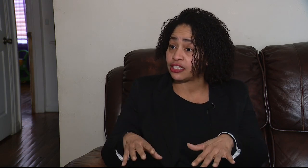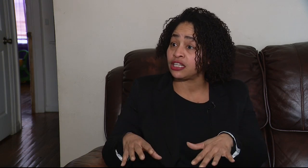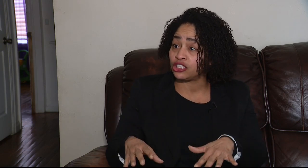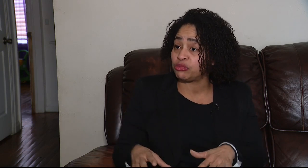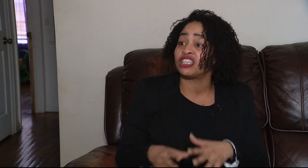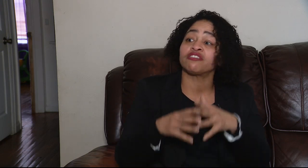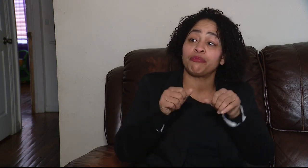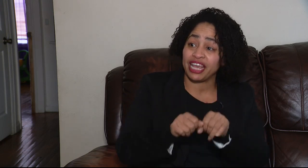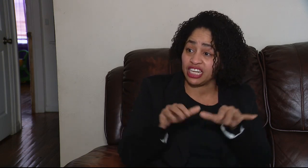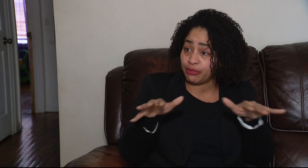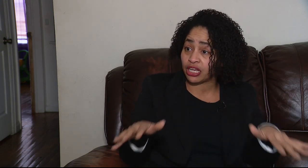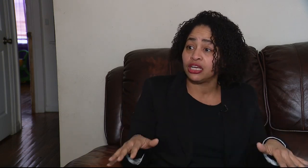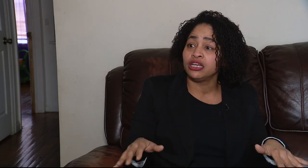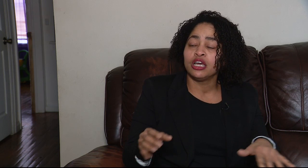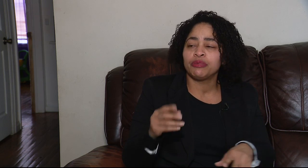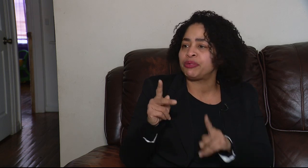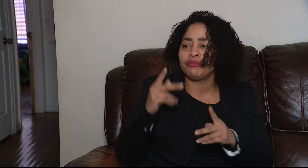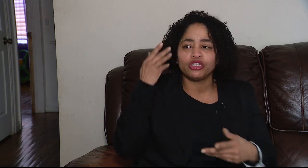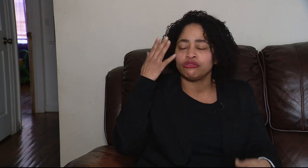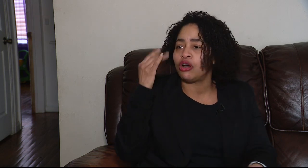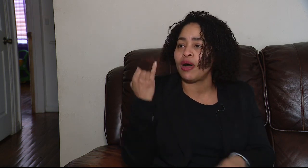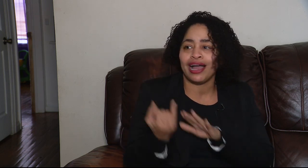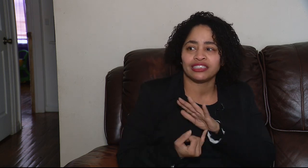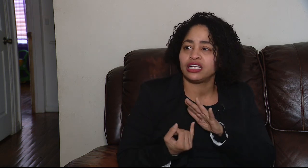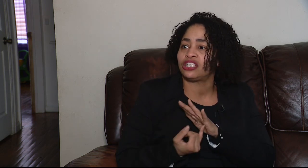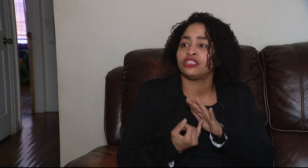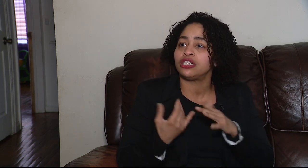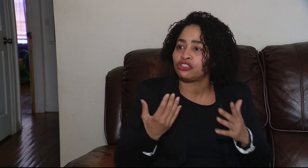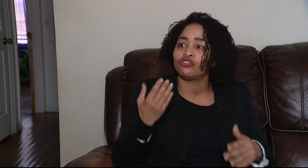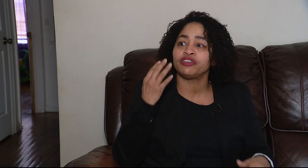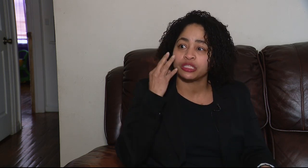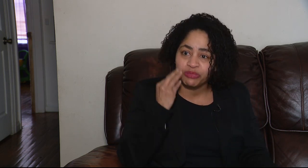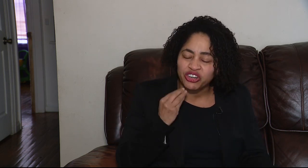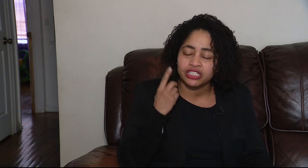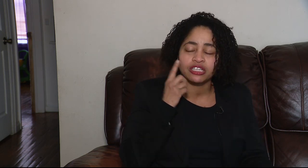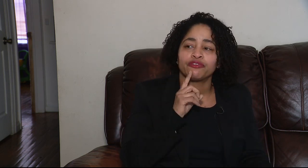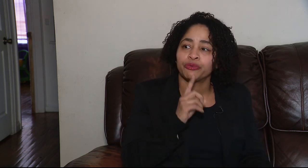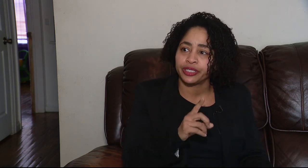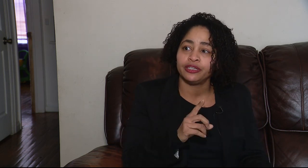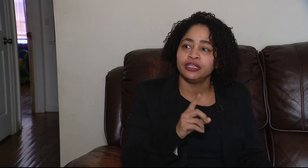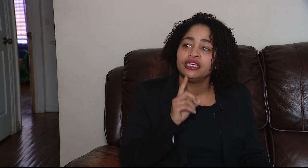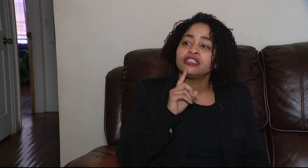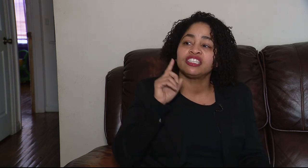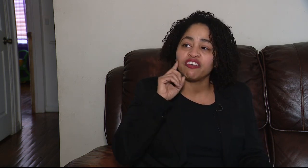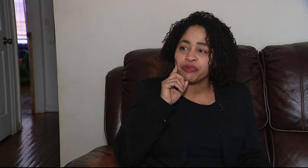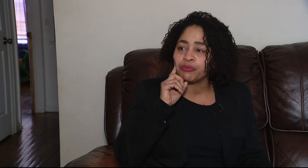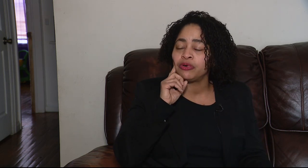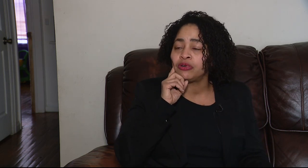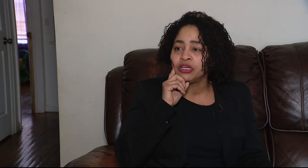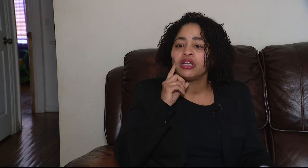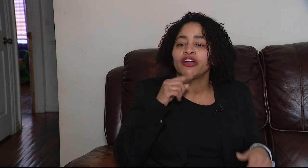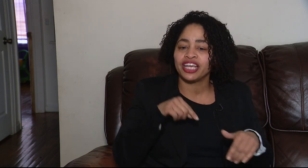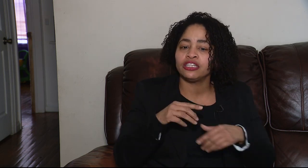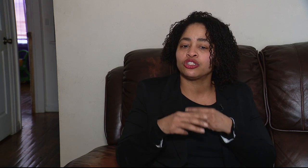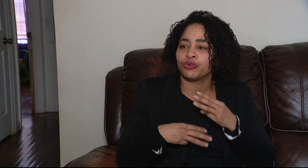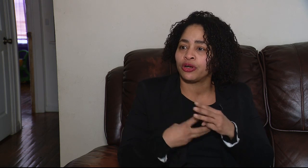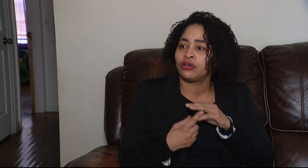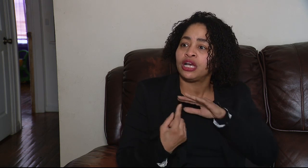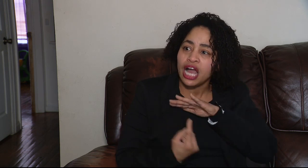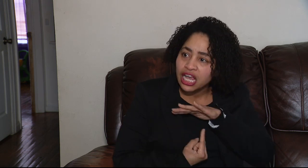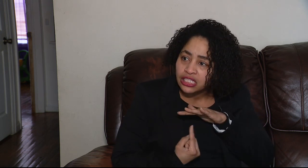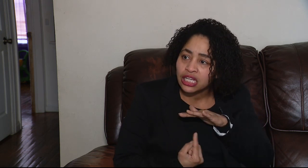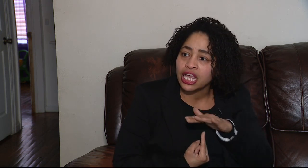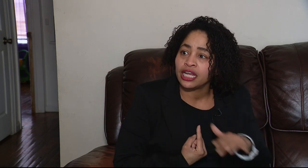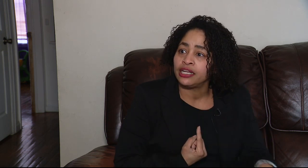understand isolation because of the pandemic, but people don't know isolation unless you've experienced it for real. Deaf people are in this